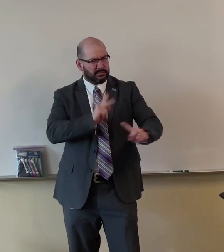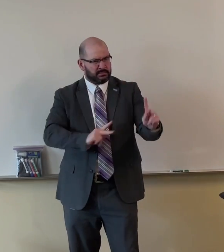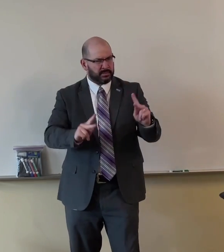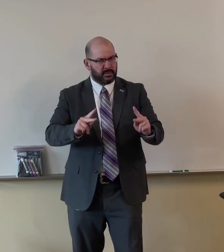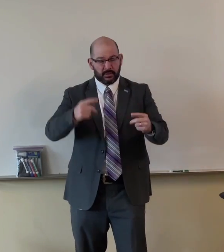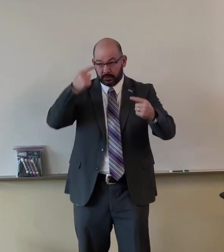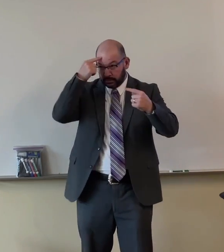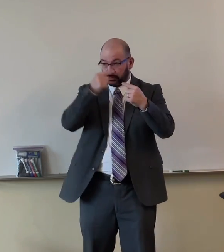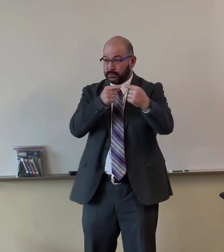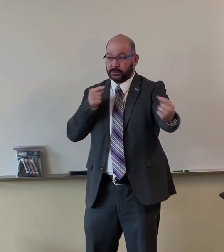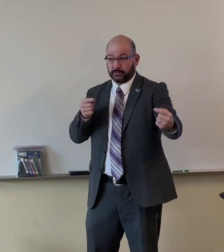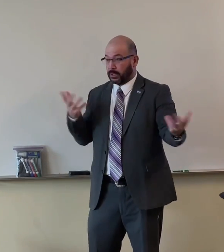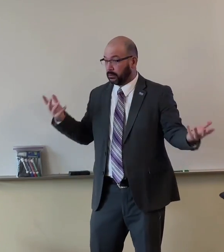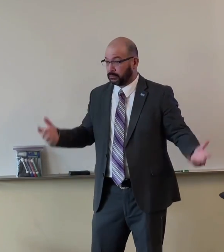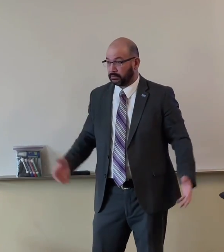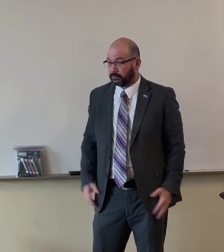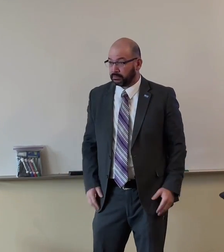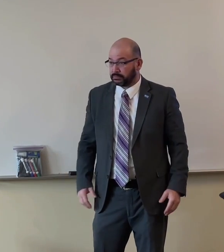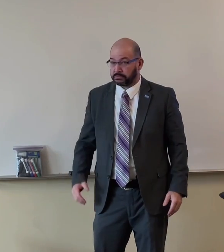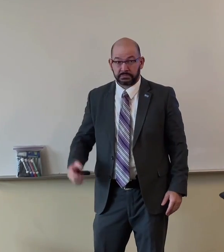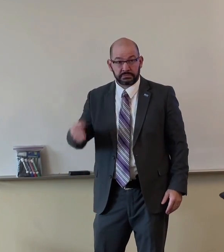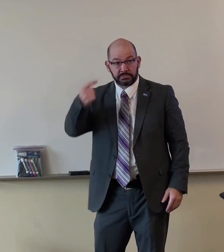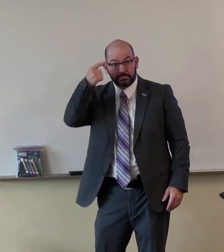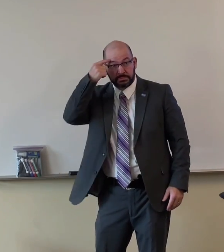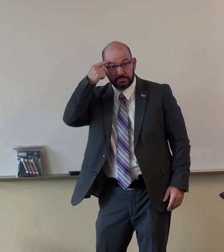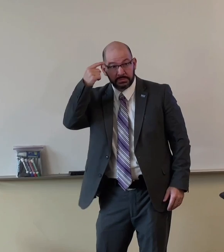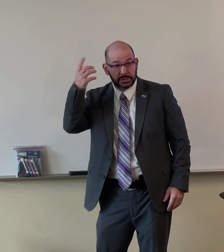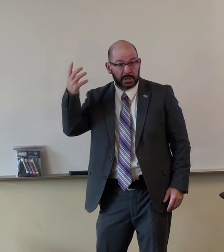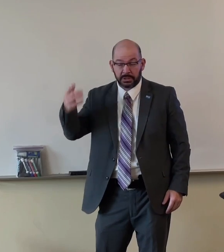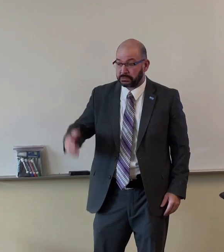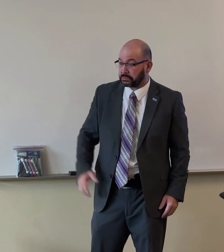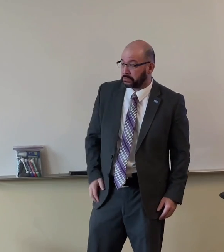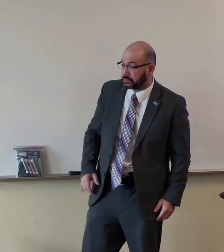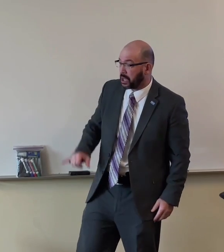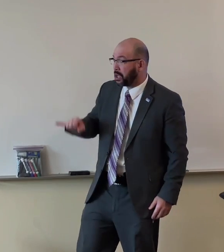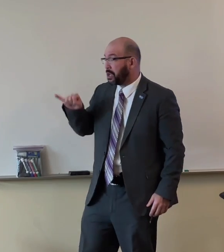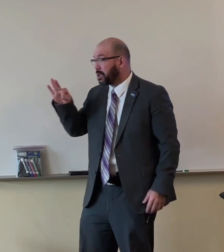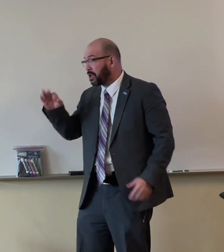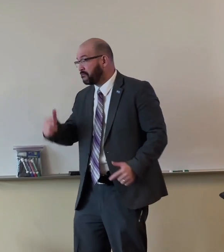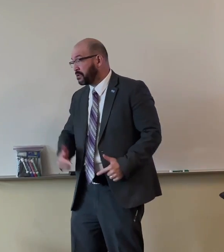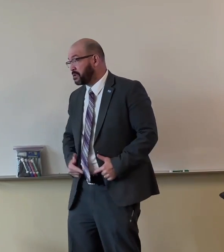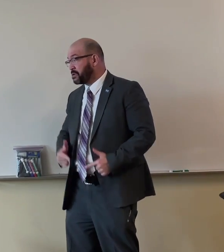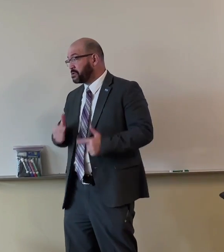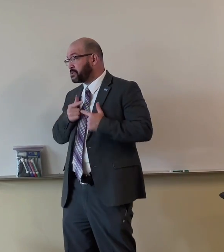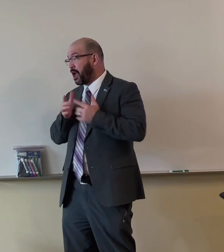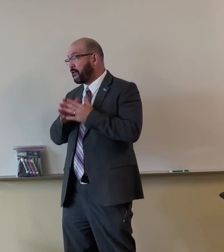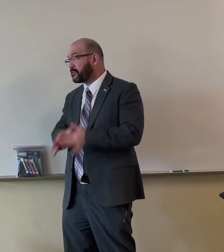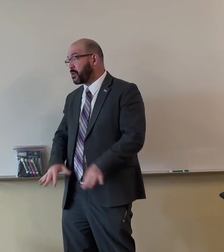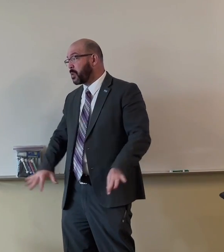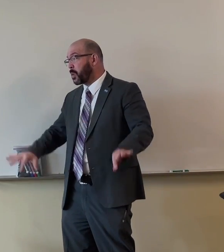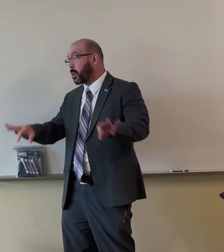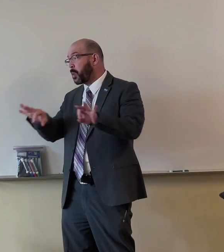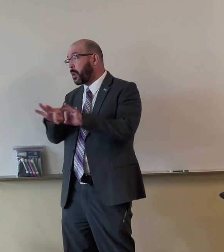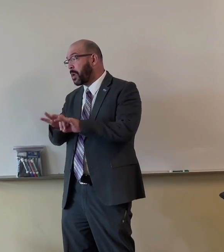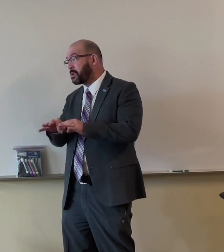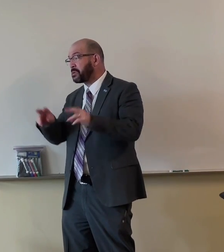Many people think the opposite. Think, if life is